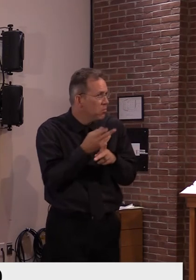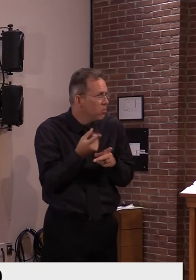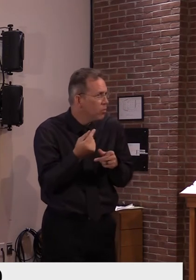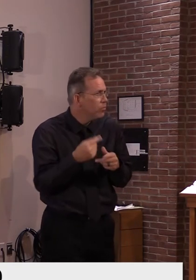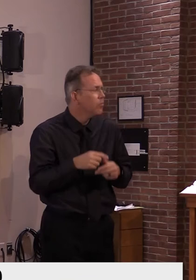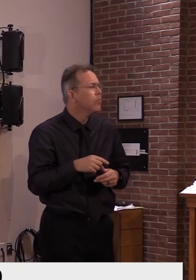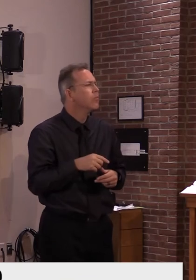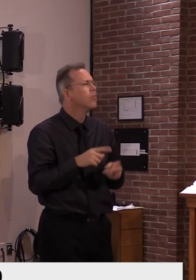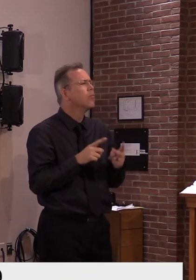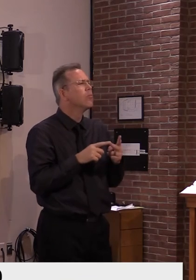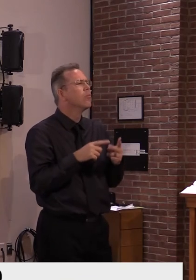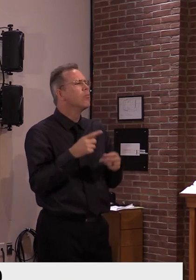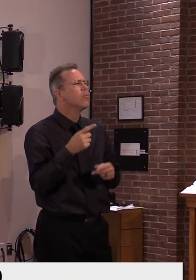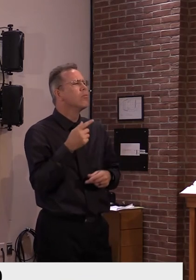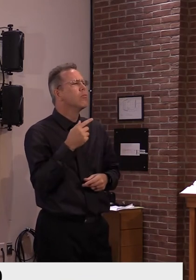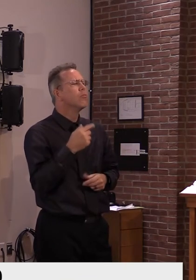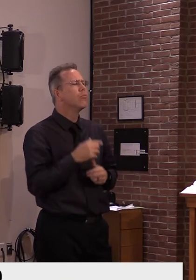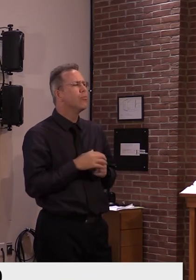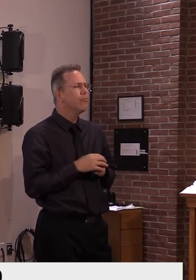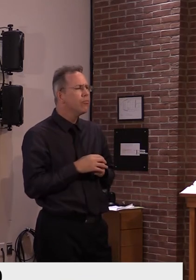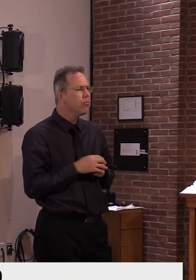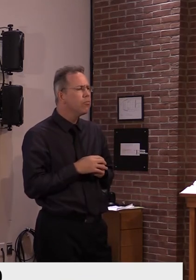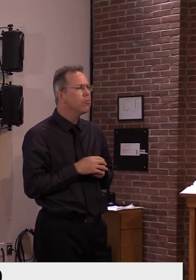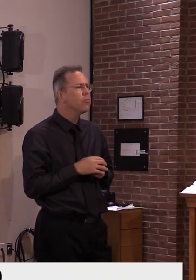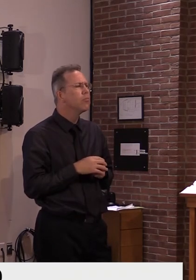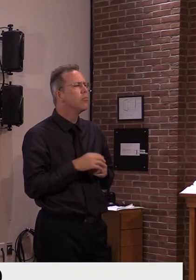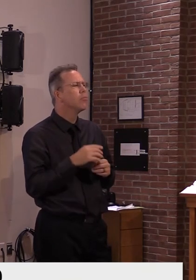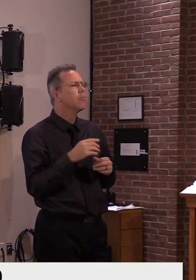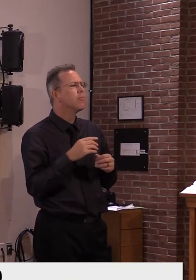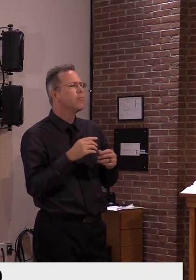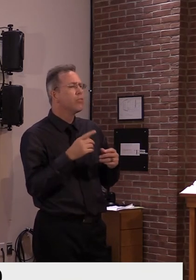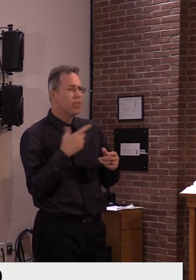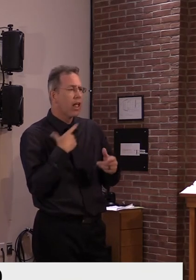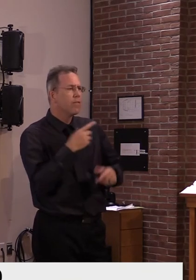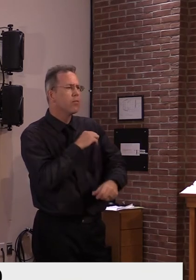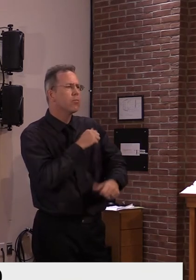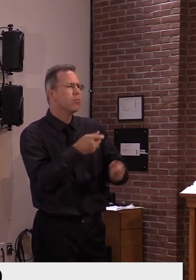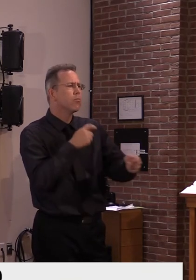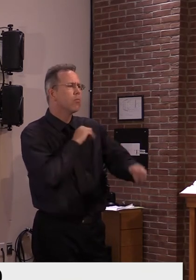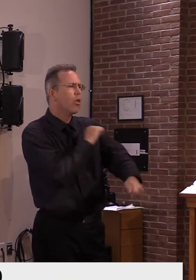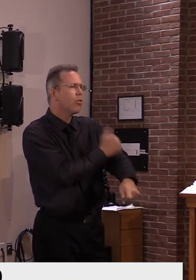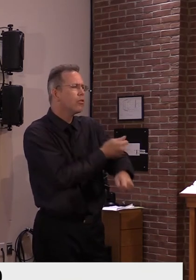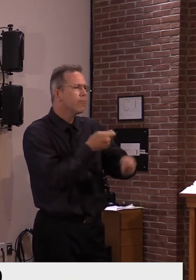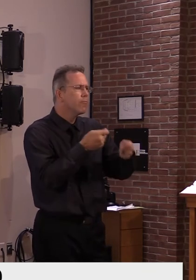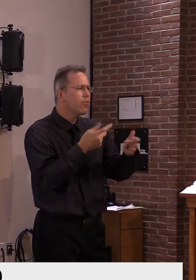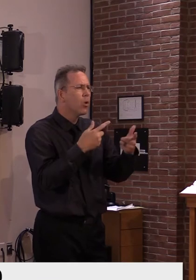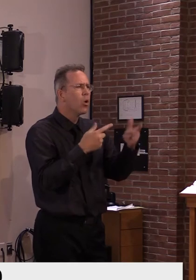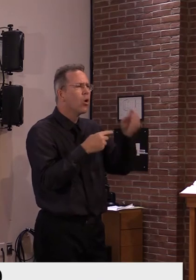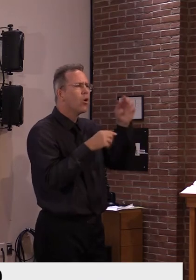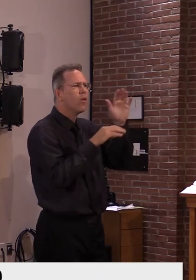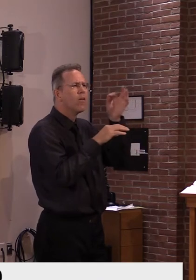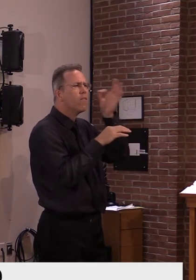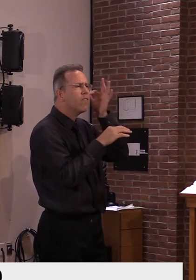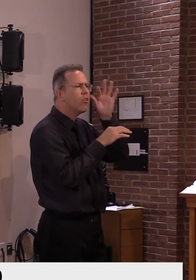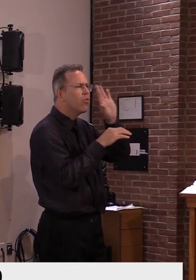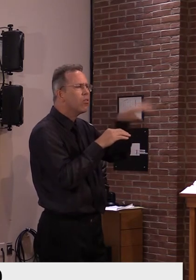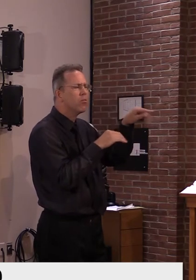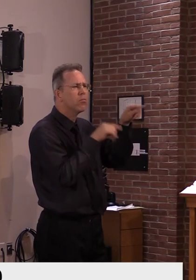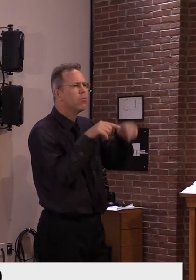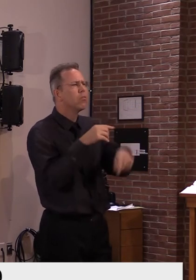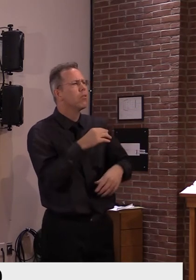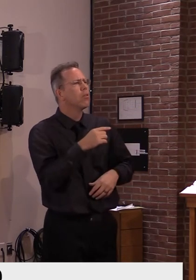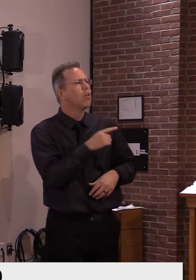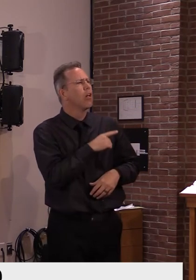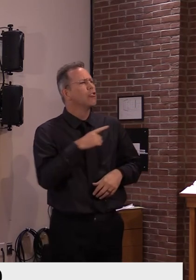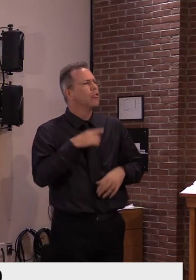say temporarily rescind the standard until the legislature to deal with it? First of all, I would not use the executive power,